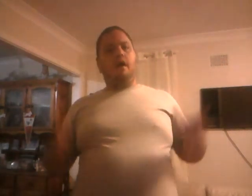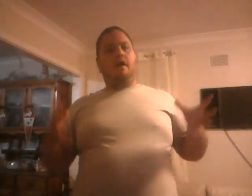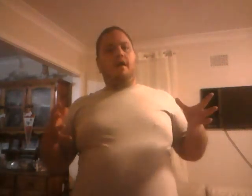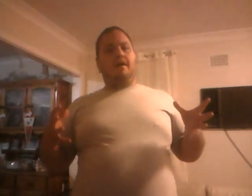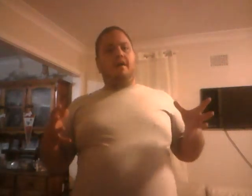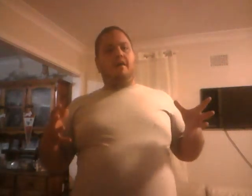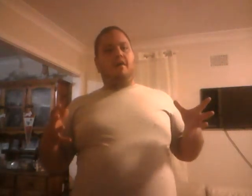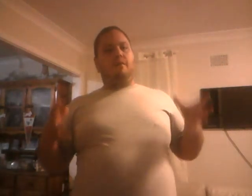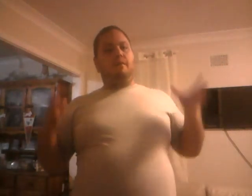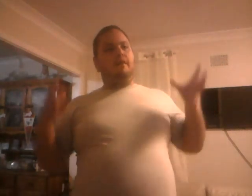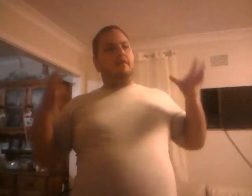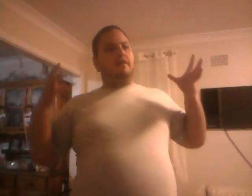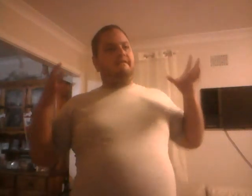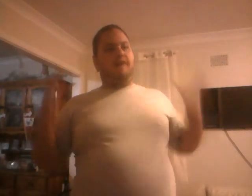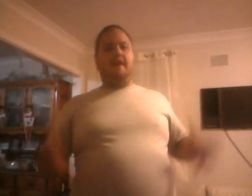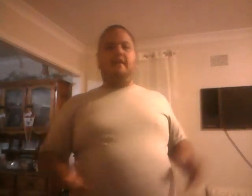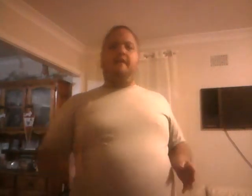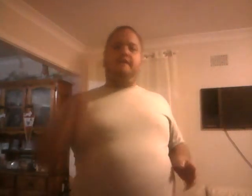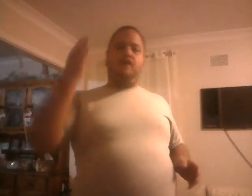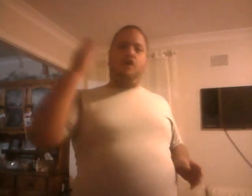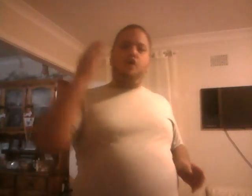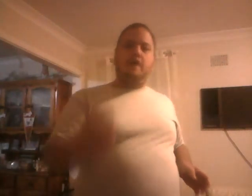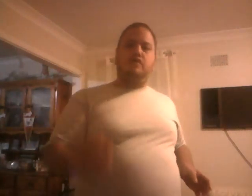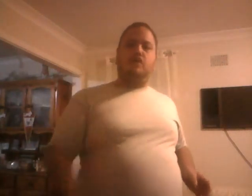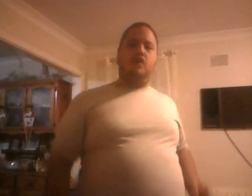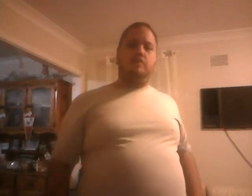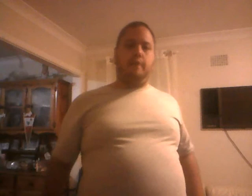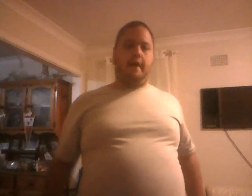will fight for your right to cosplay